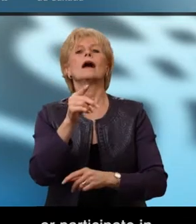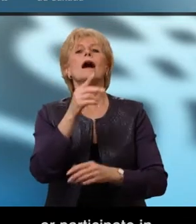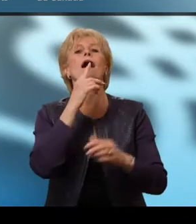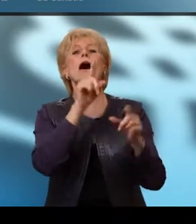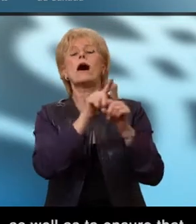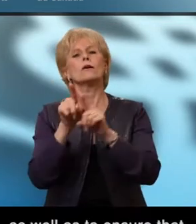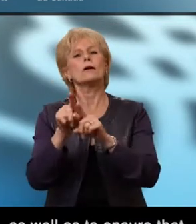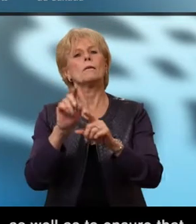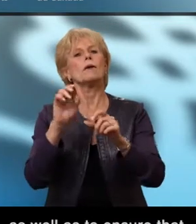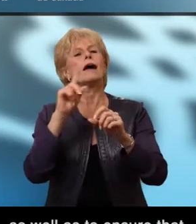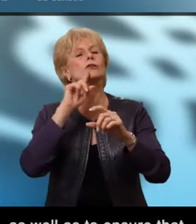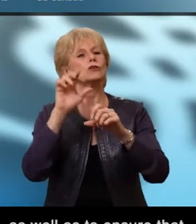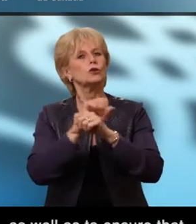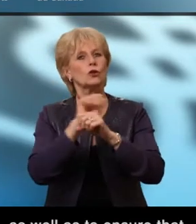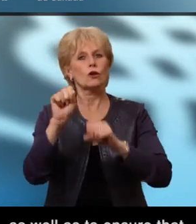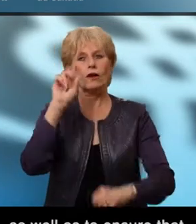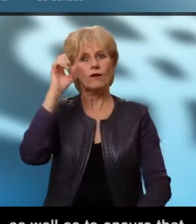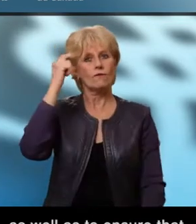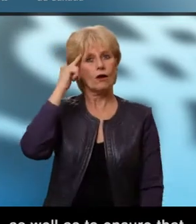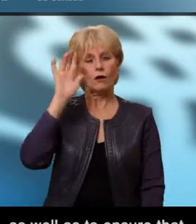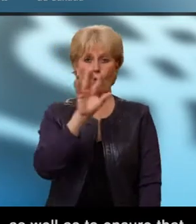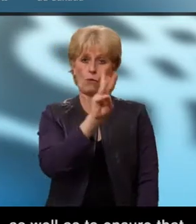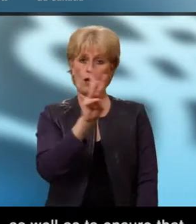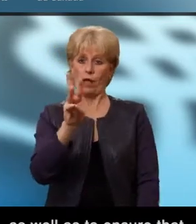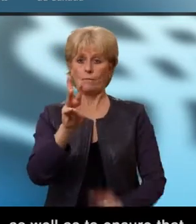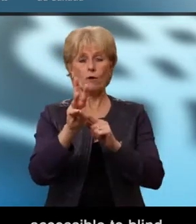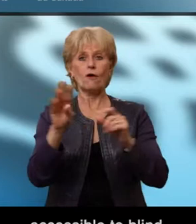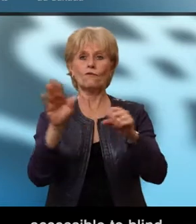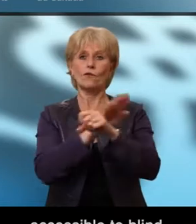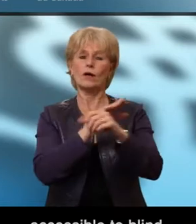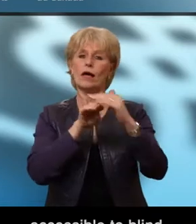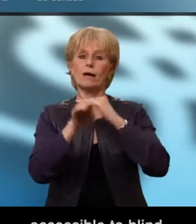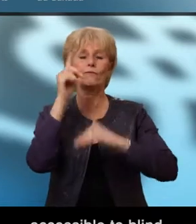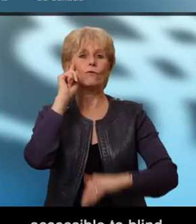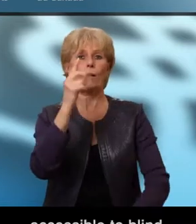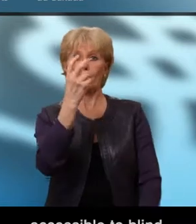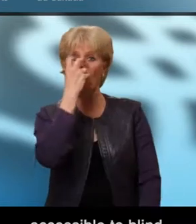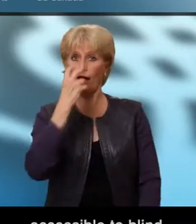as well as to ensure that Federal websites are accessible to blind Canadians.